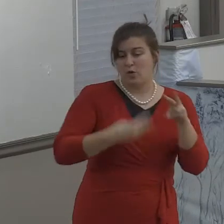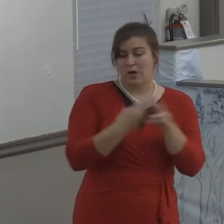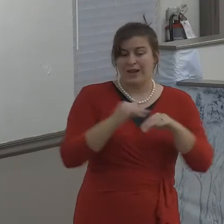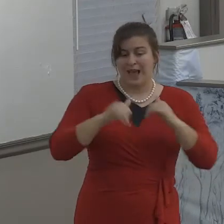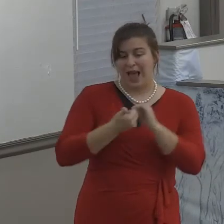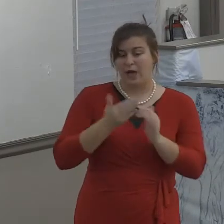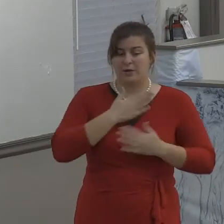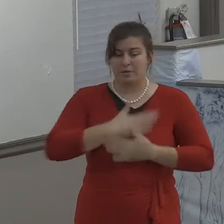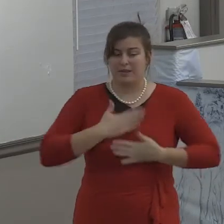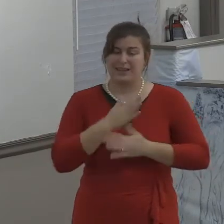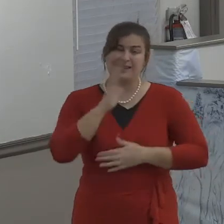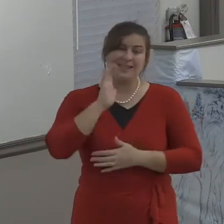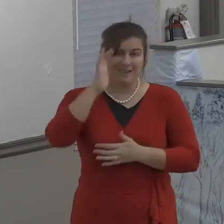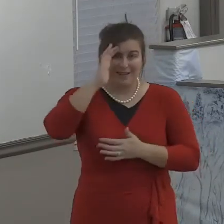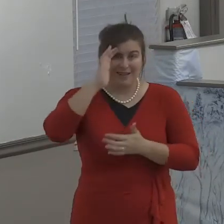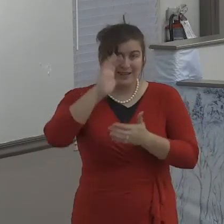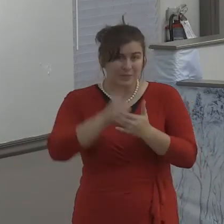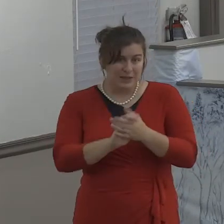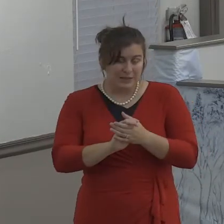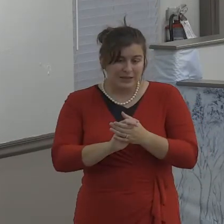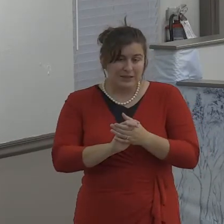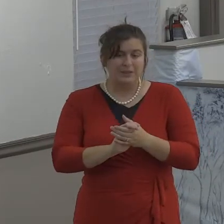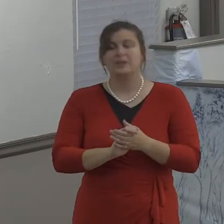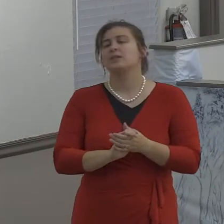Well, I'm sorry, it's not in the scriptures.